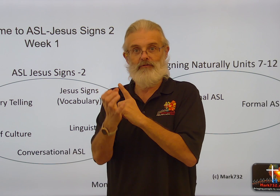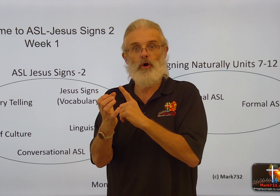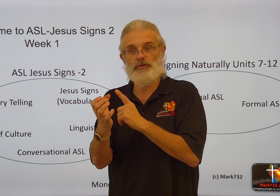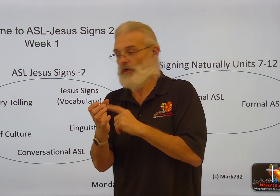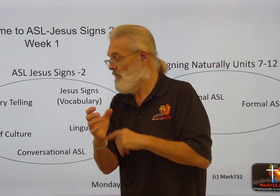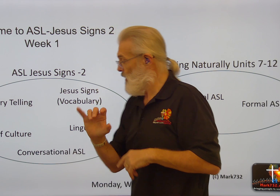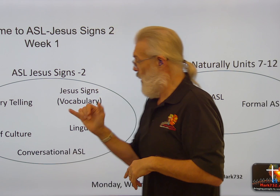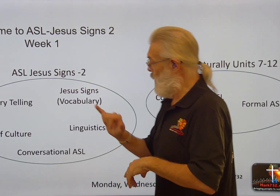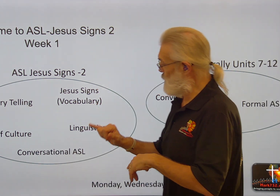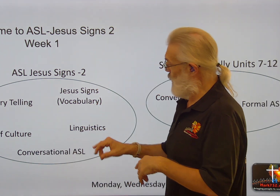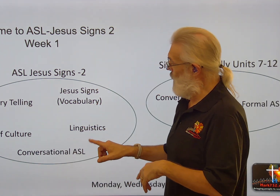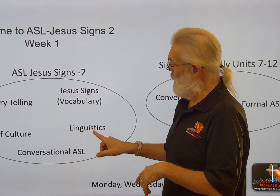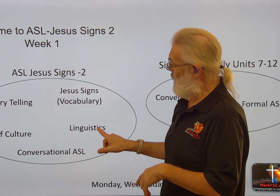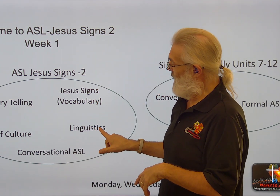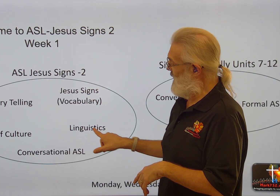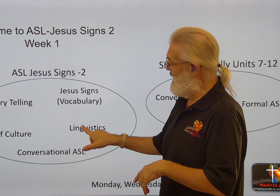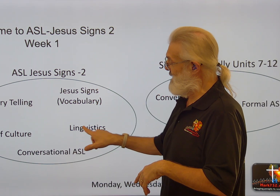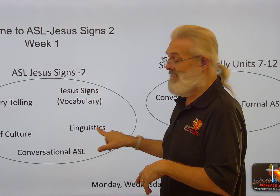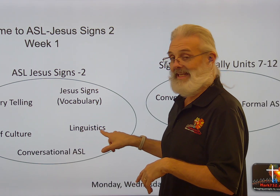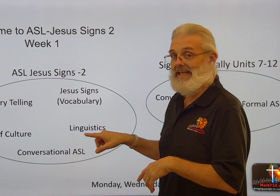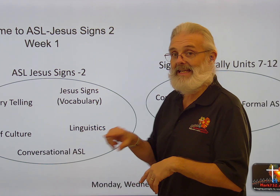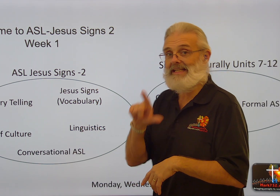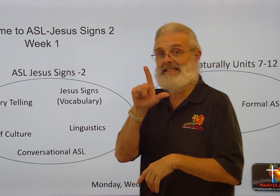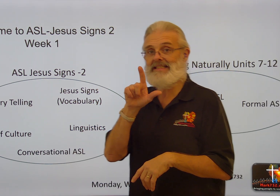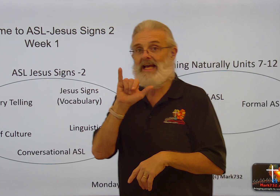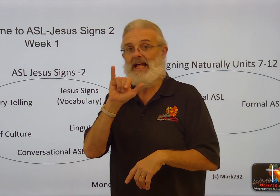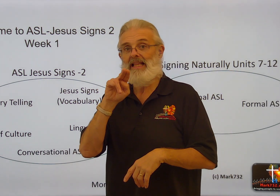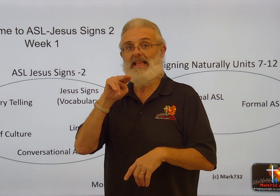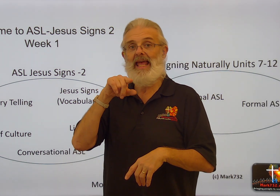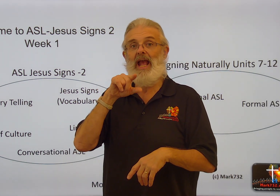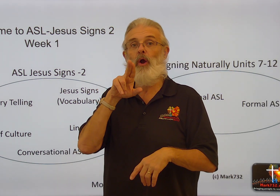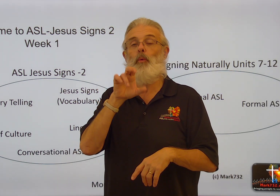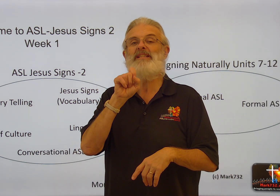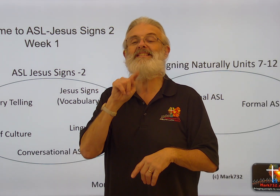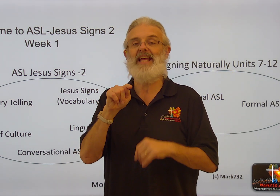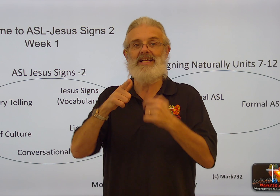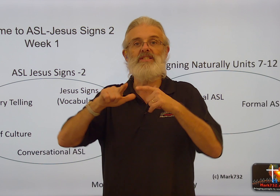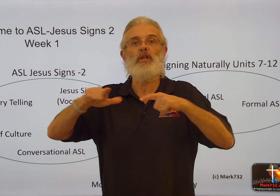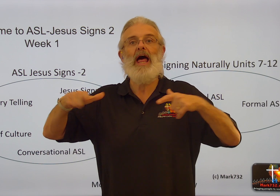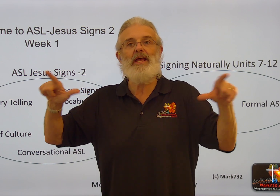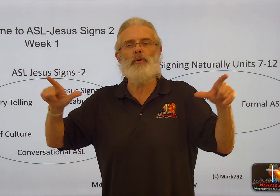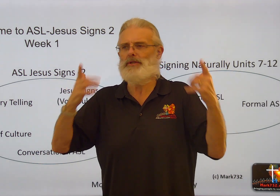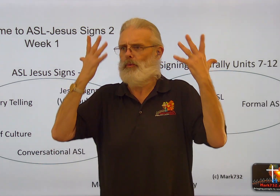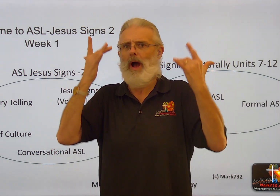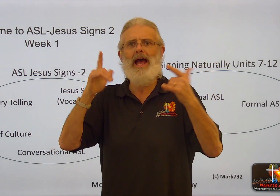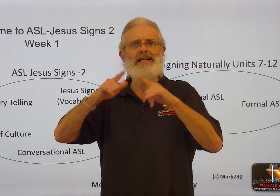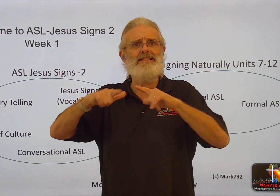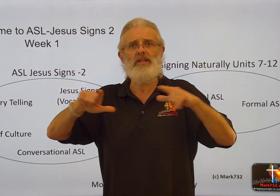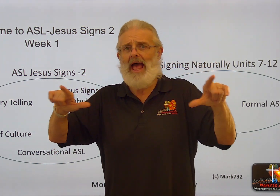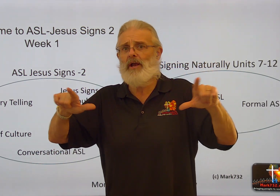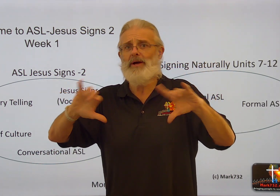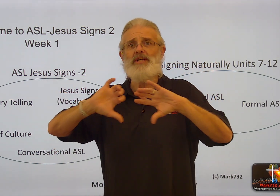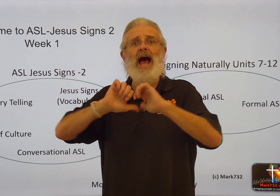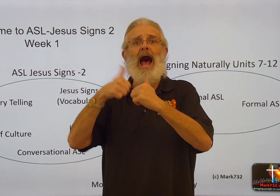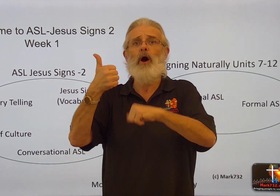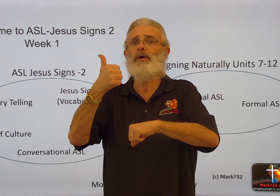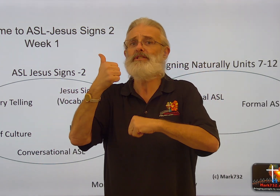culture. Also, with this is linguistics, the language. Why is the language? How is it